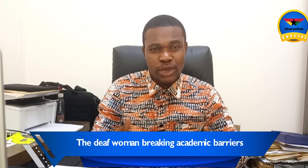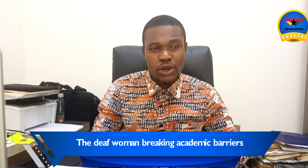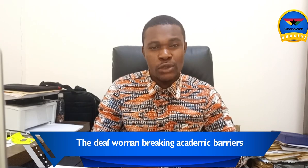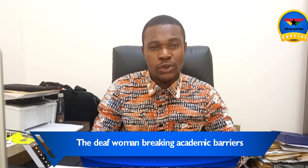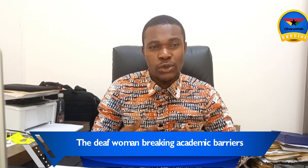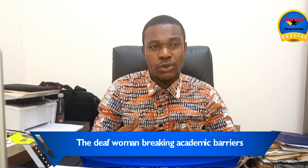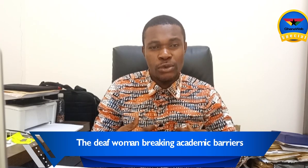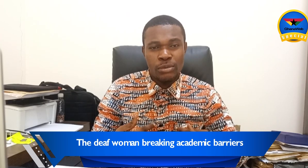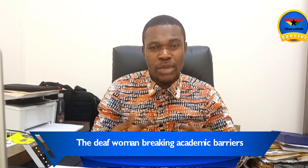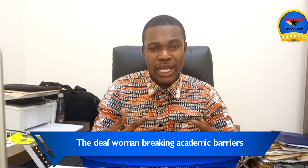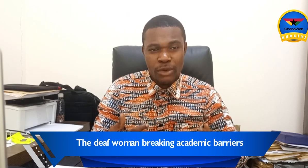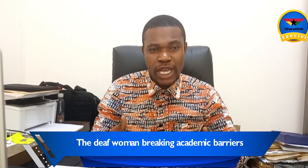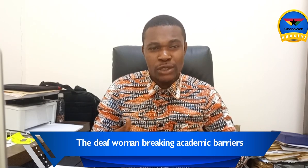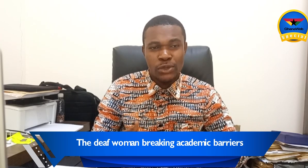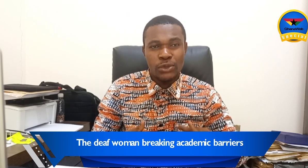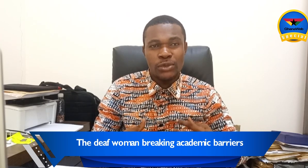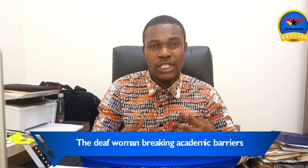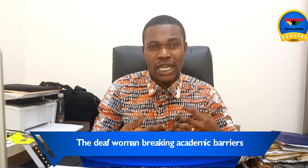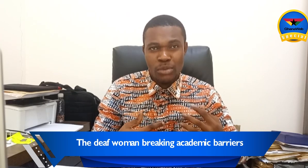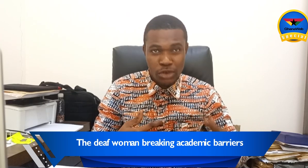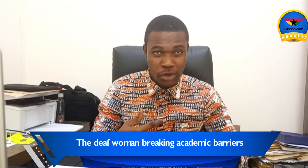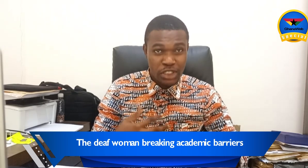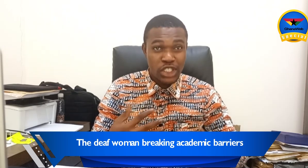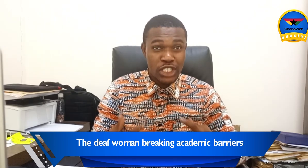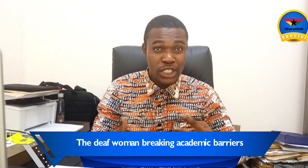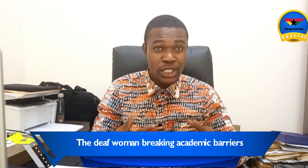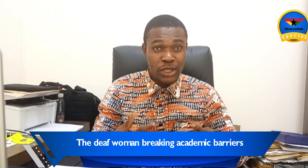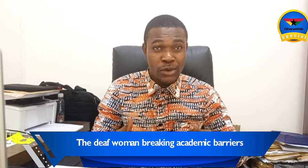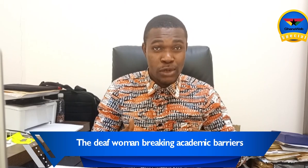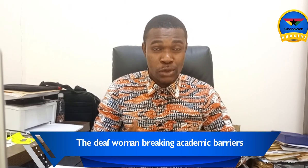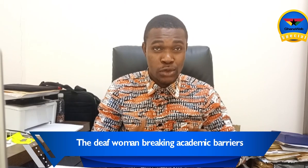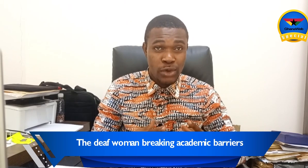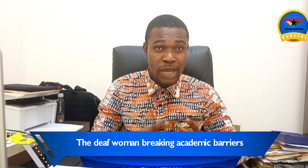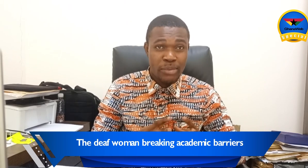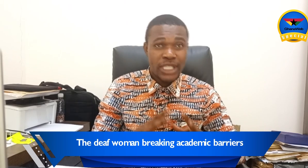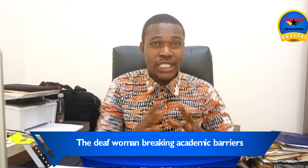were also made aware. so their mode of teaching was also a bit